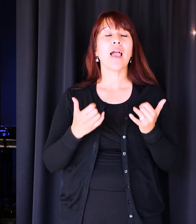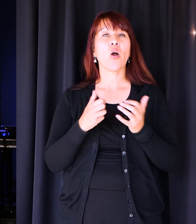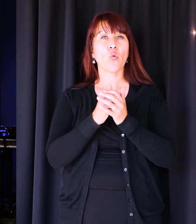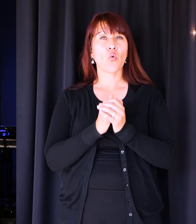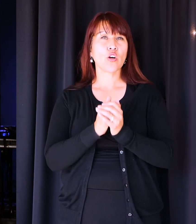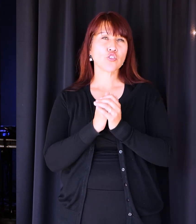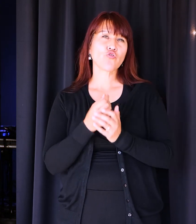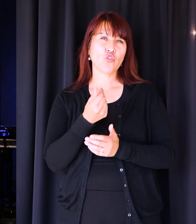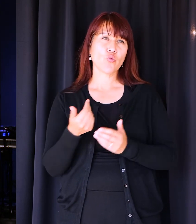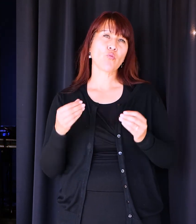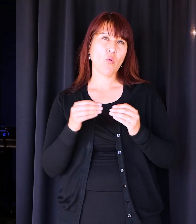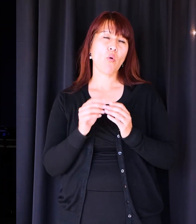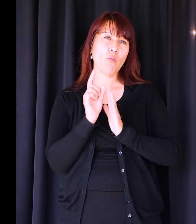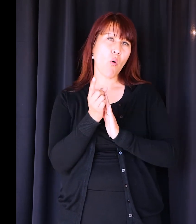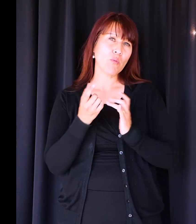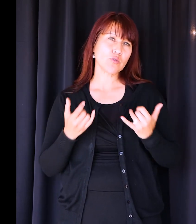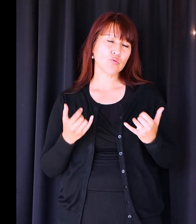us for a few more moments today?